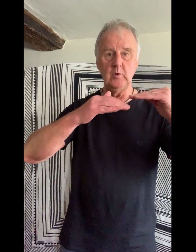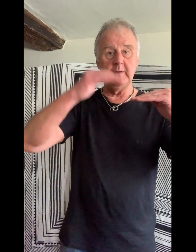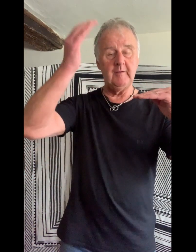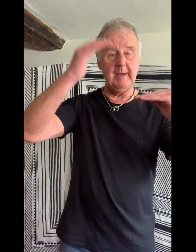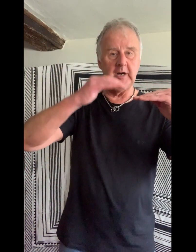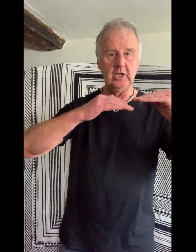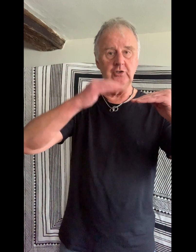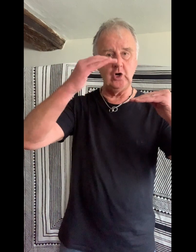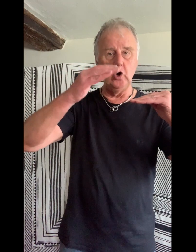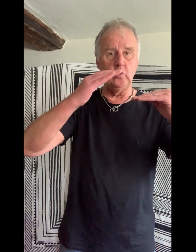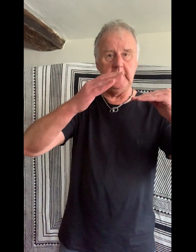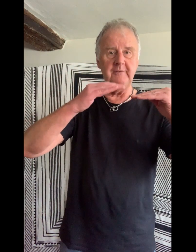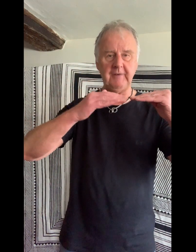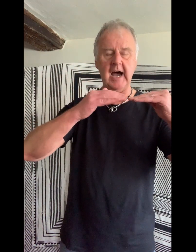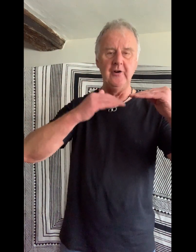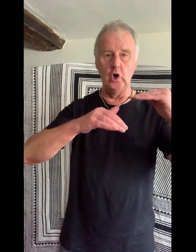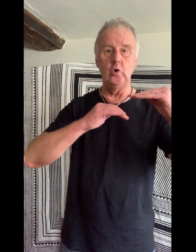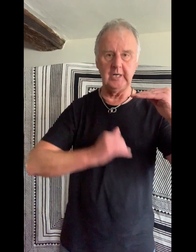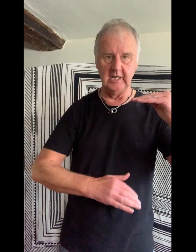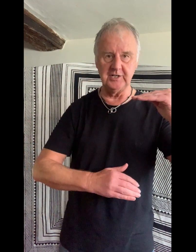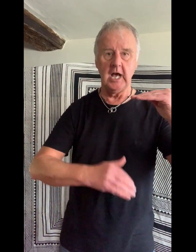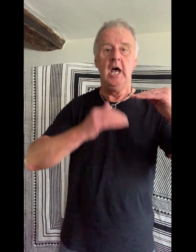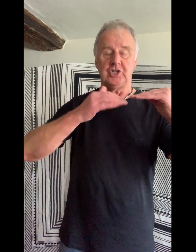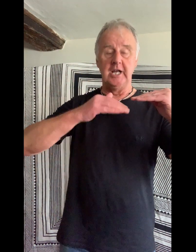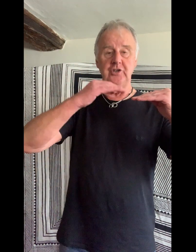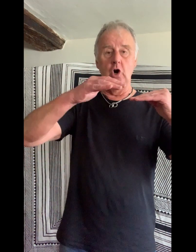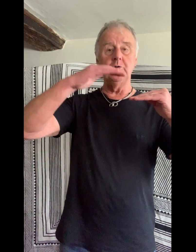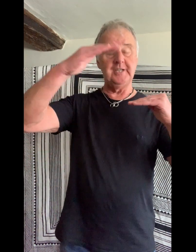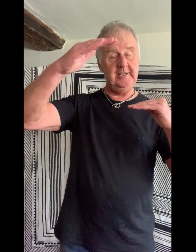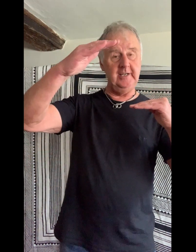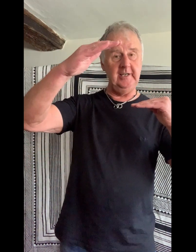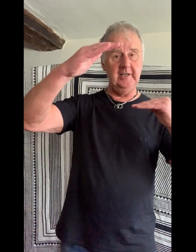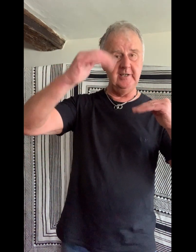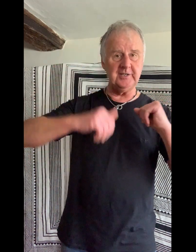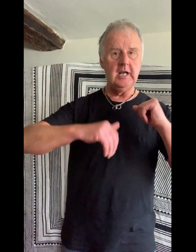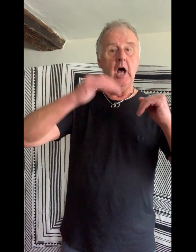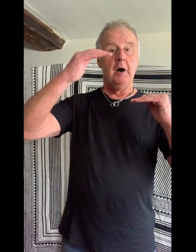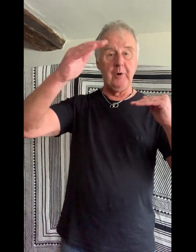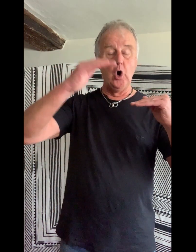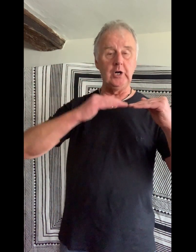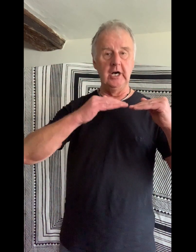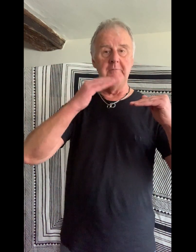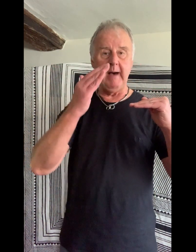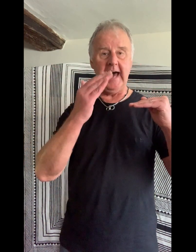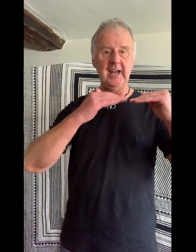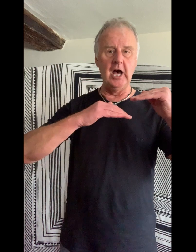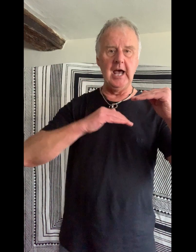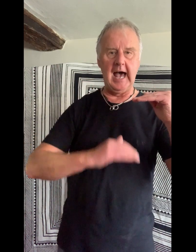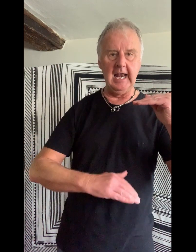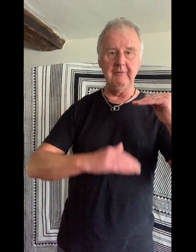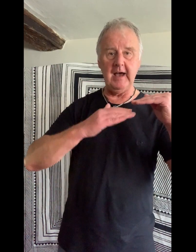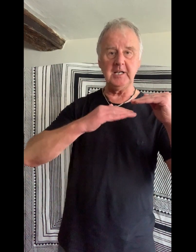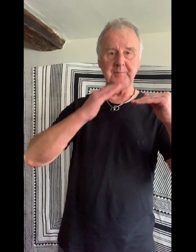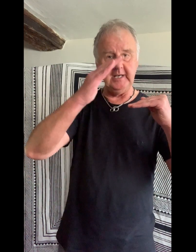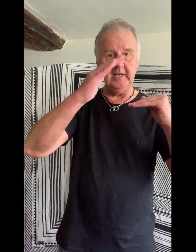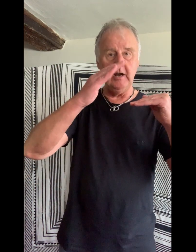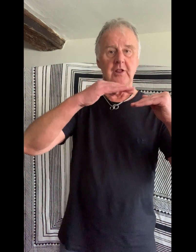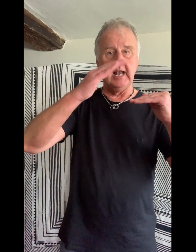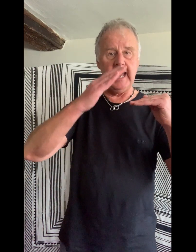for American gold. We'd fire no guns. Shed no tears. Broken man on a Halifax pier. The